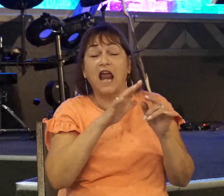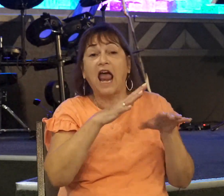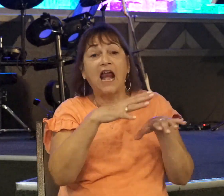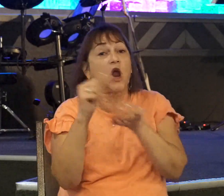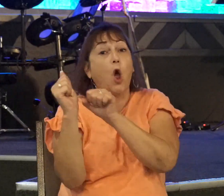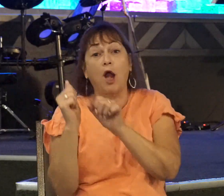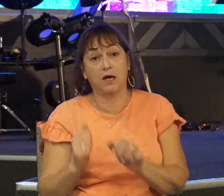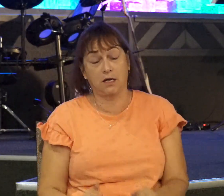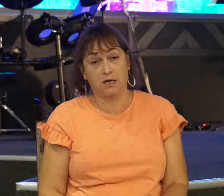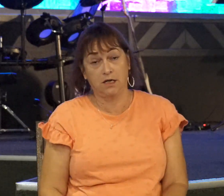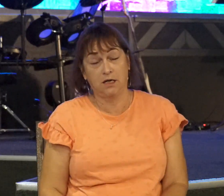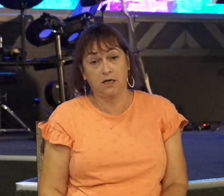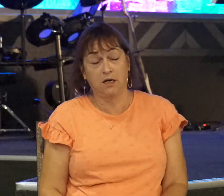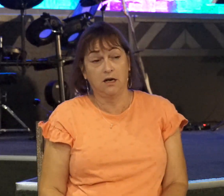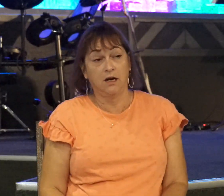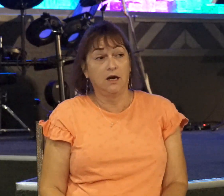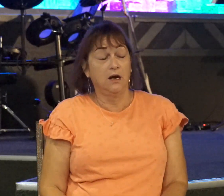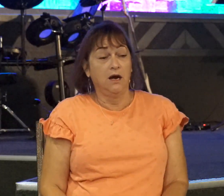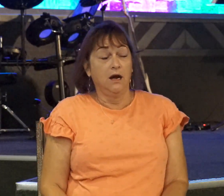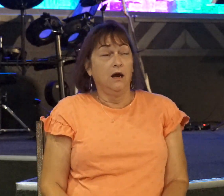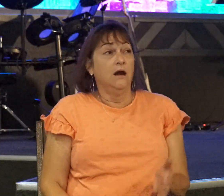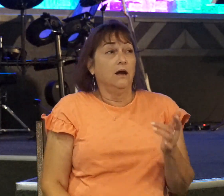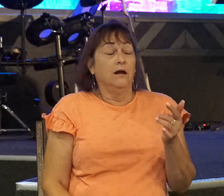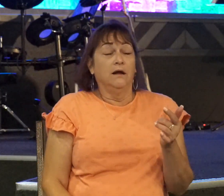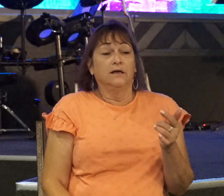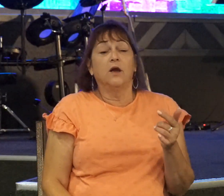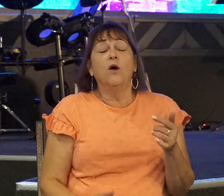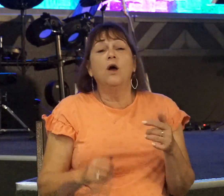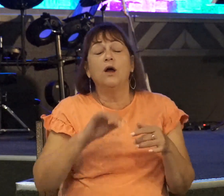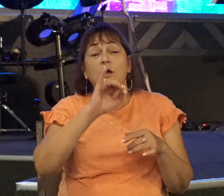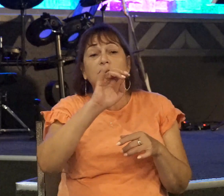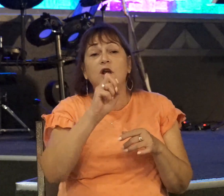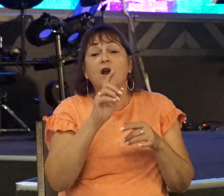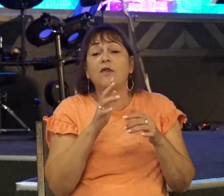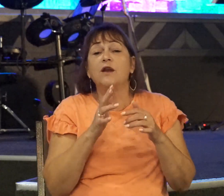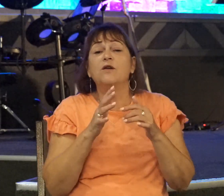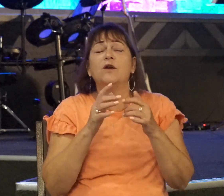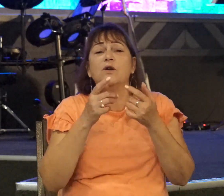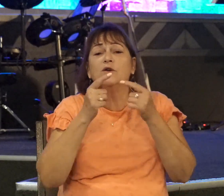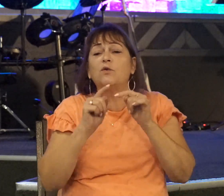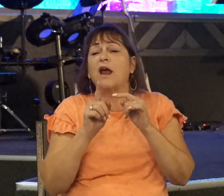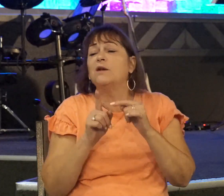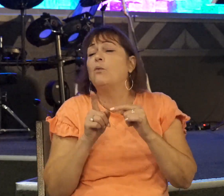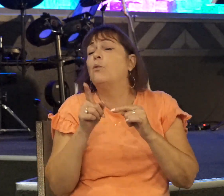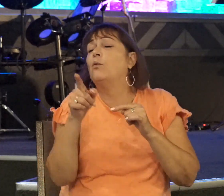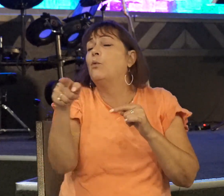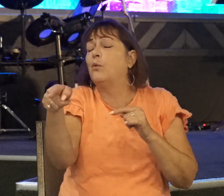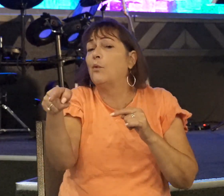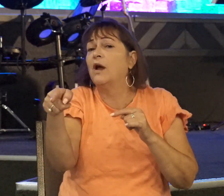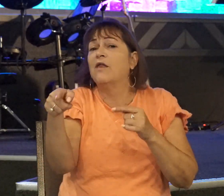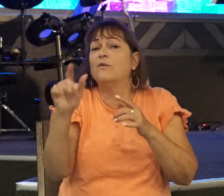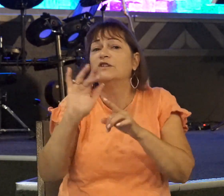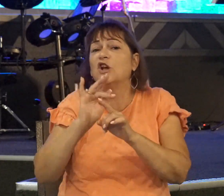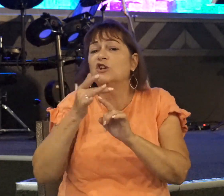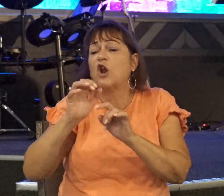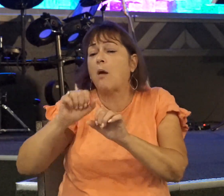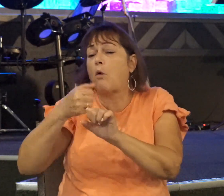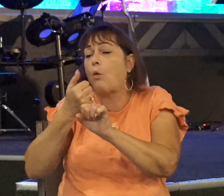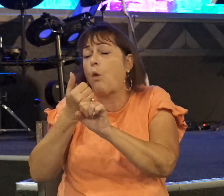Between the passes by which Jonathan sought to go over to the Philistines' garrison, there was a sharp rock on one side